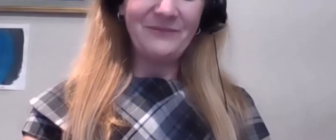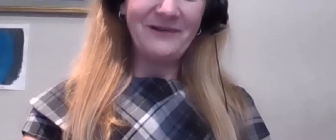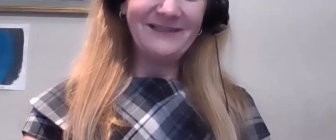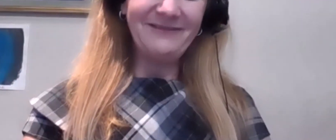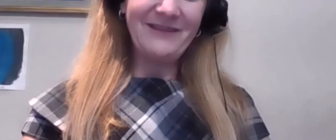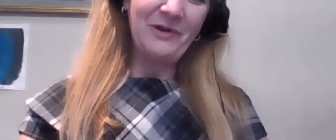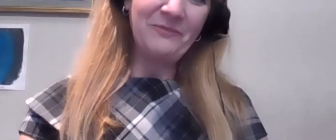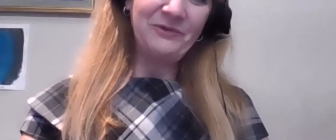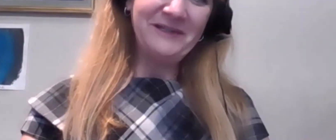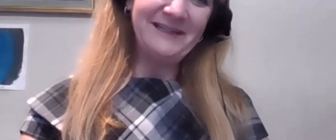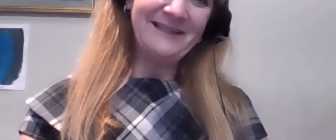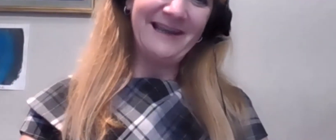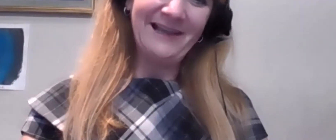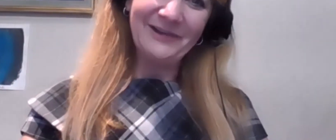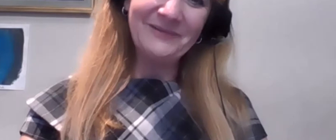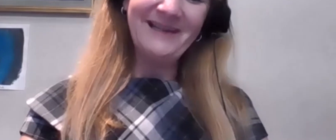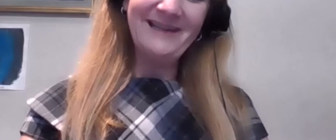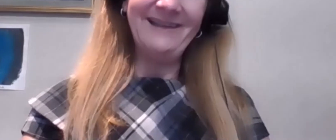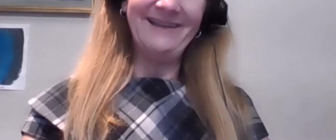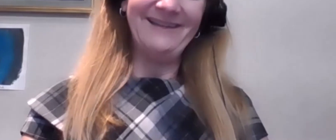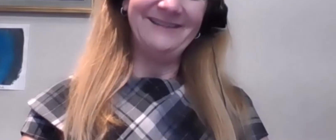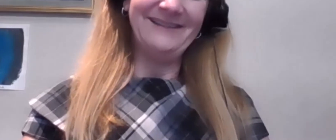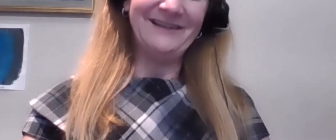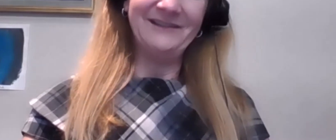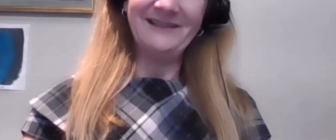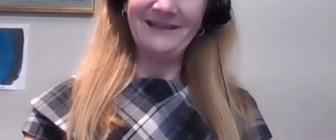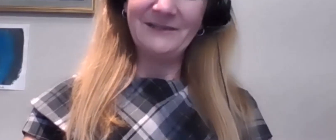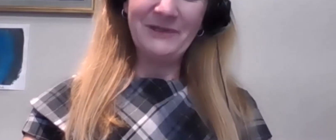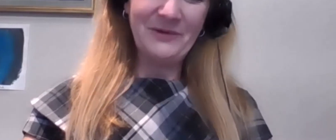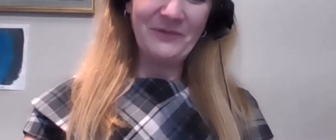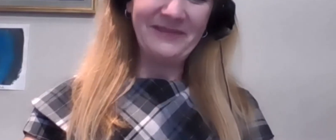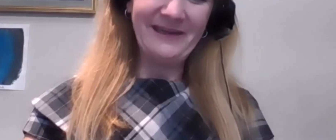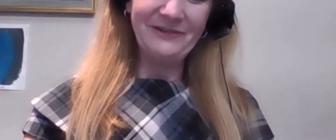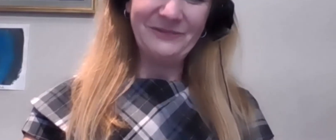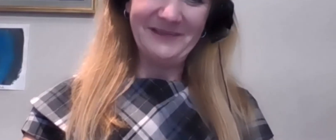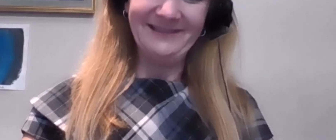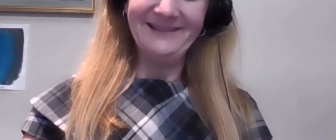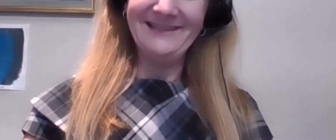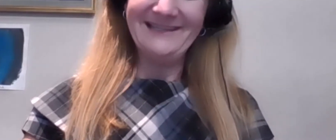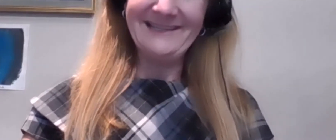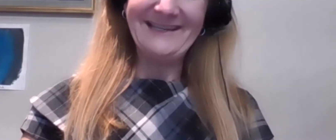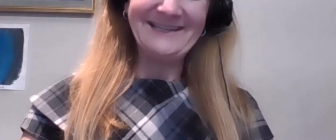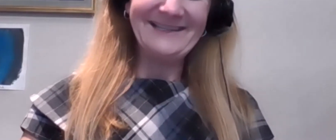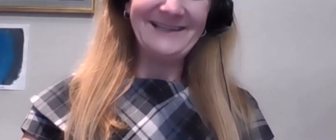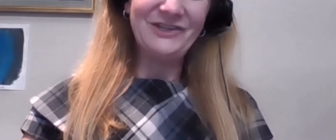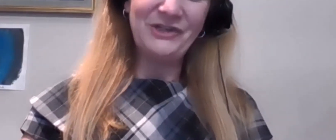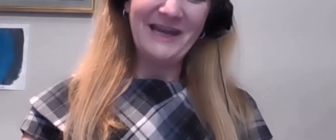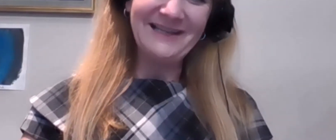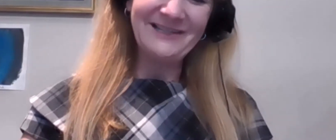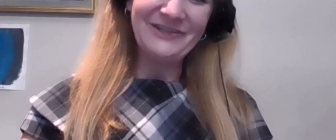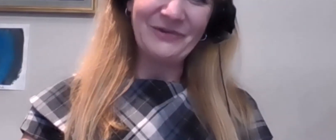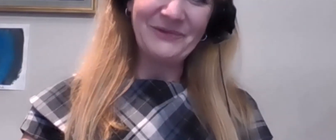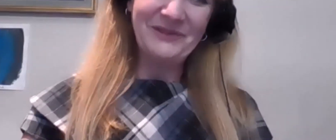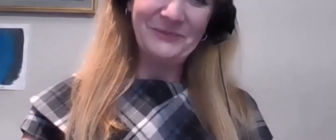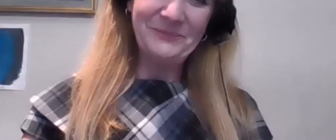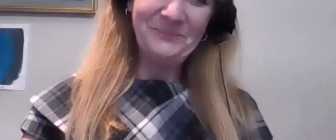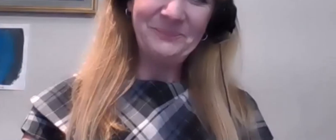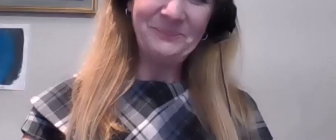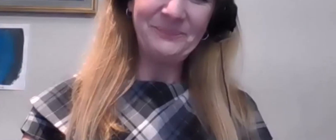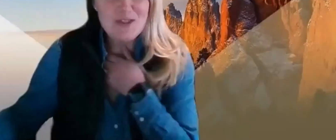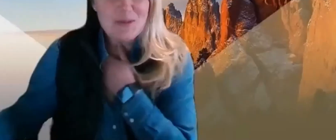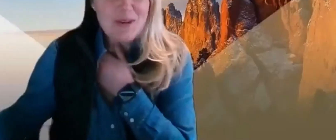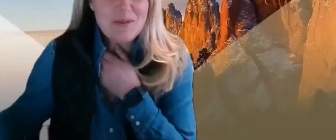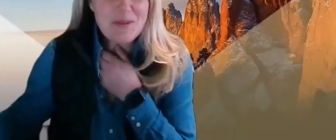And so I want to give them an opportunity to say hello and tell us a bit about what they're doing these days. Shay, let's start with you.